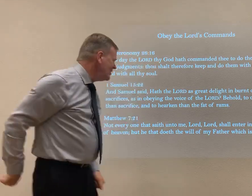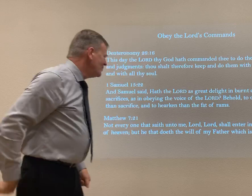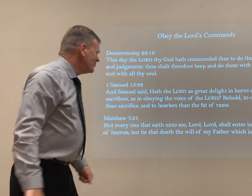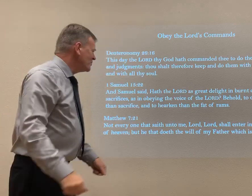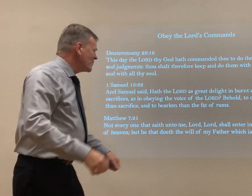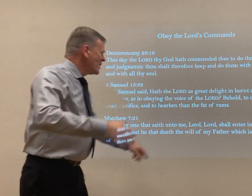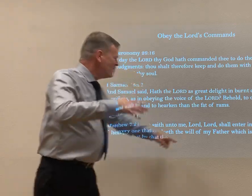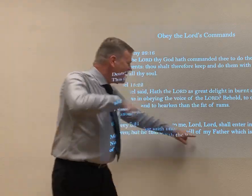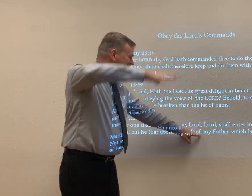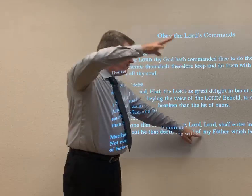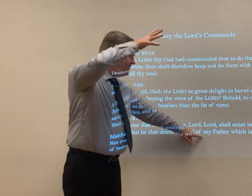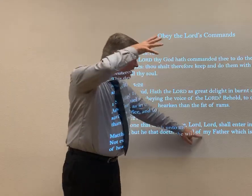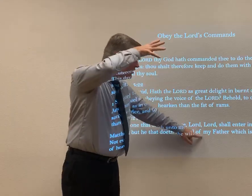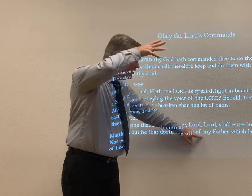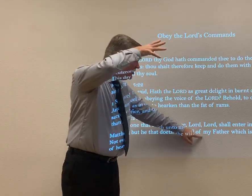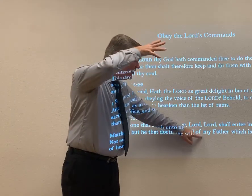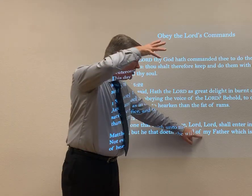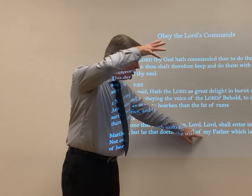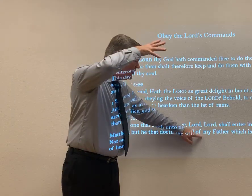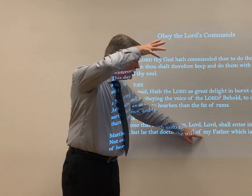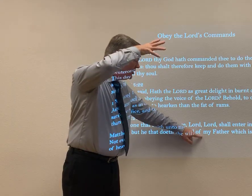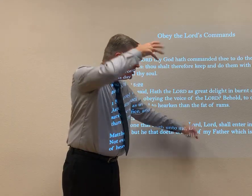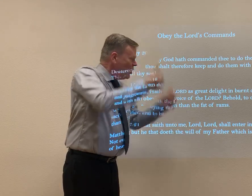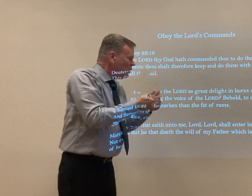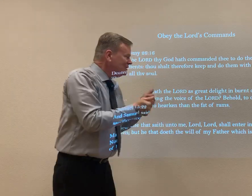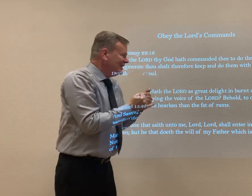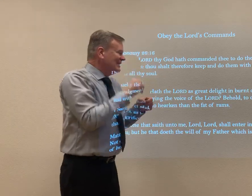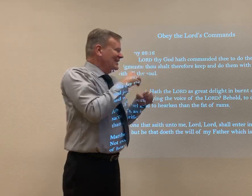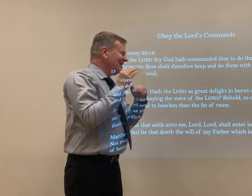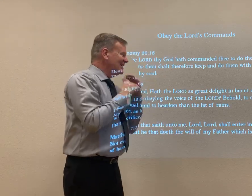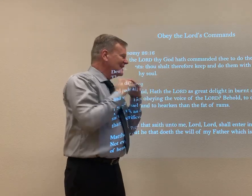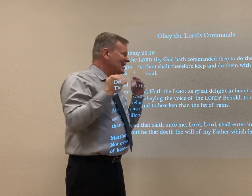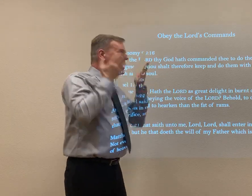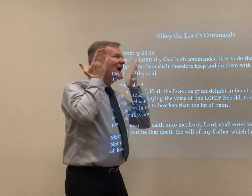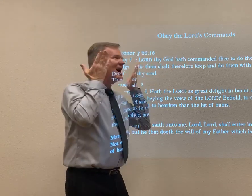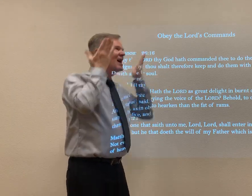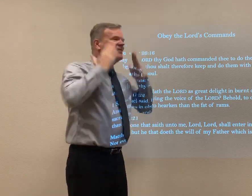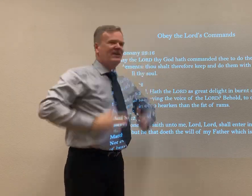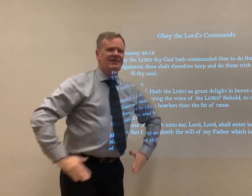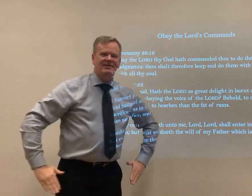Okay. So the will of my father, which is in heaven.